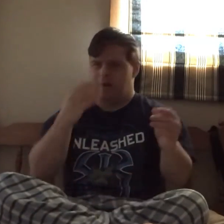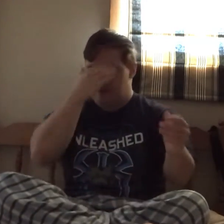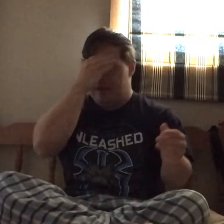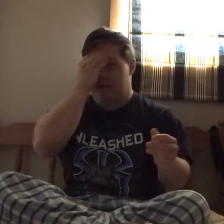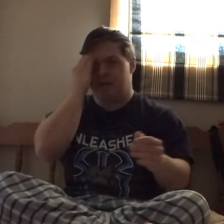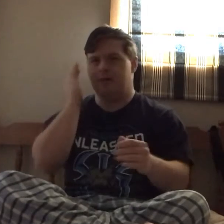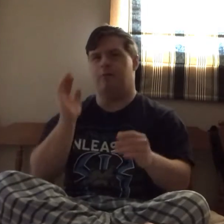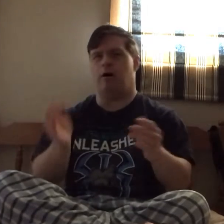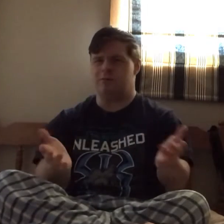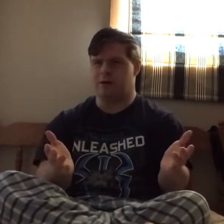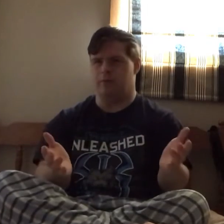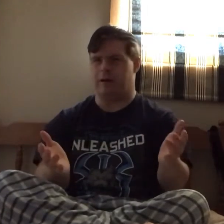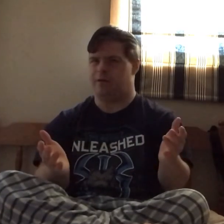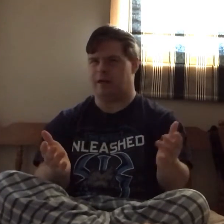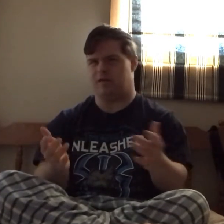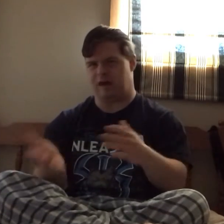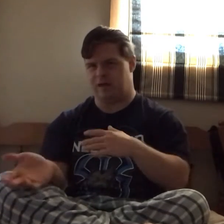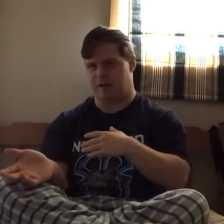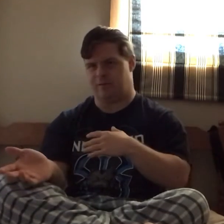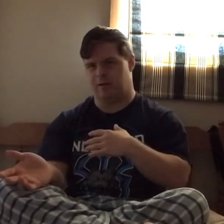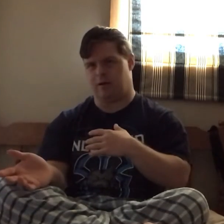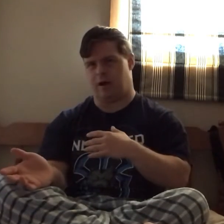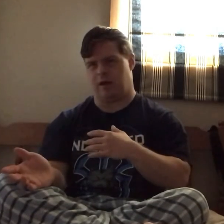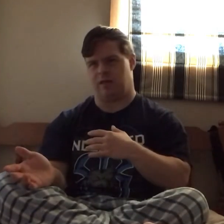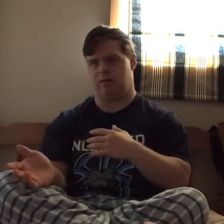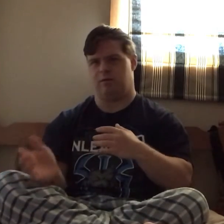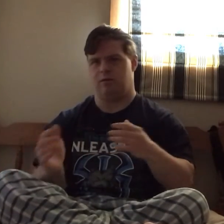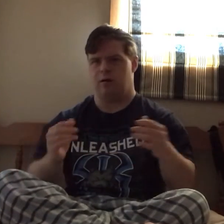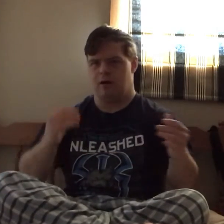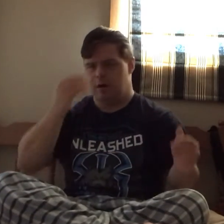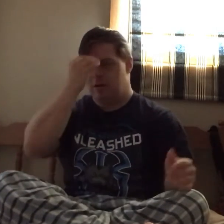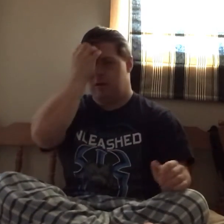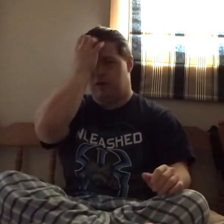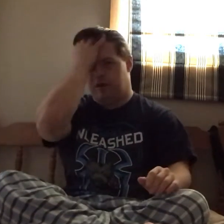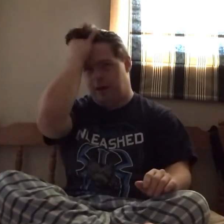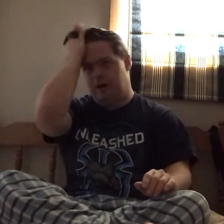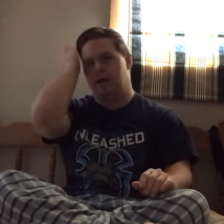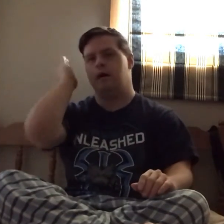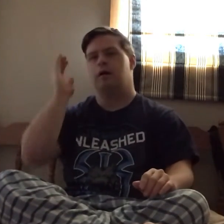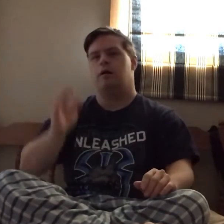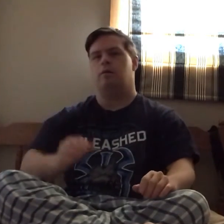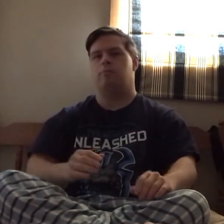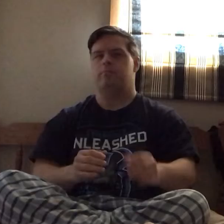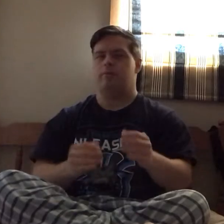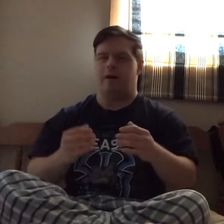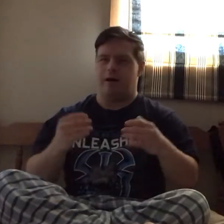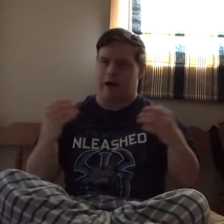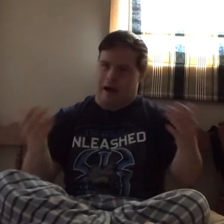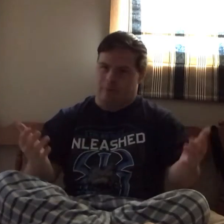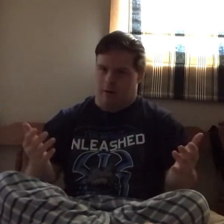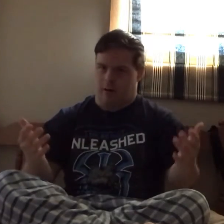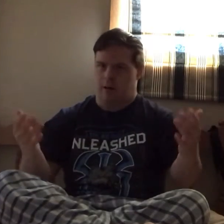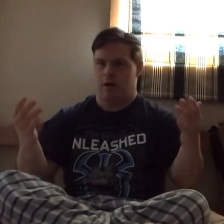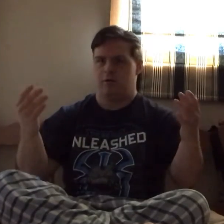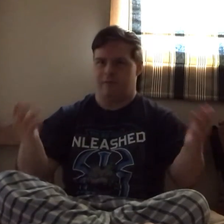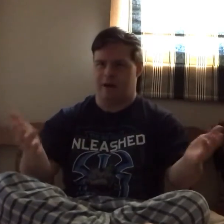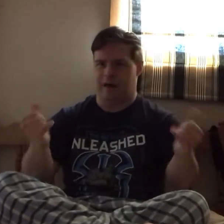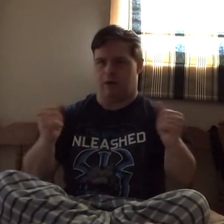To also make things easier for you guys to see our videos.